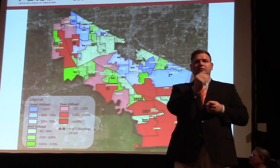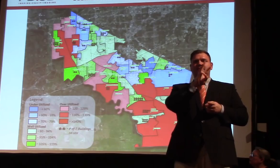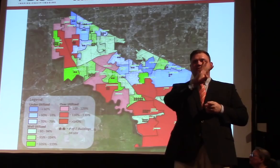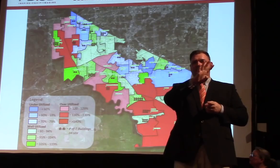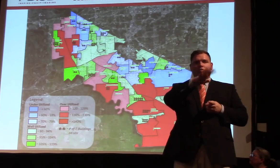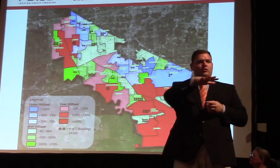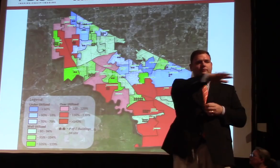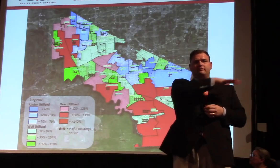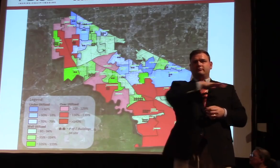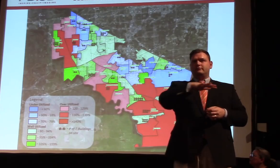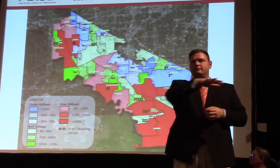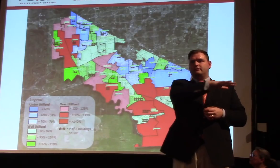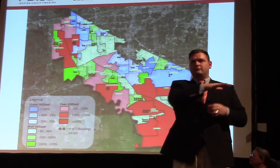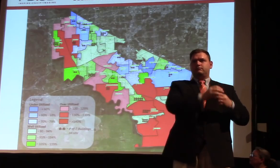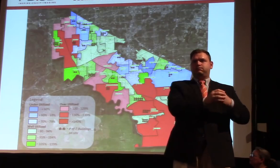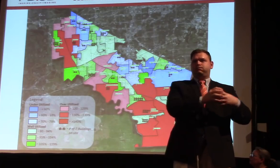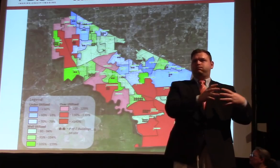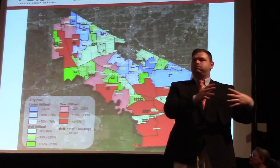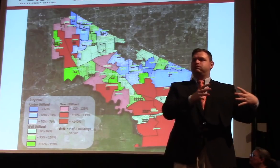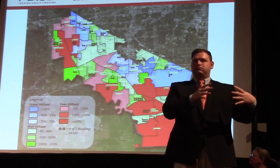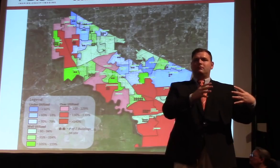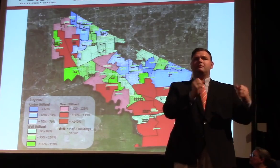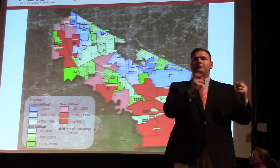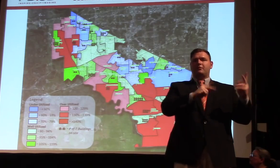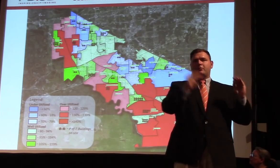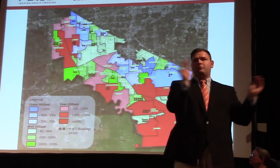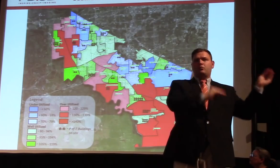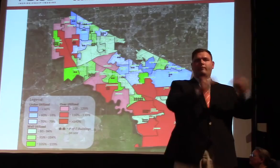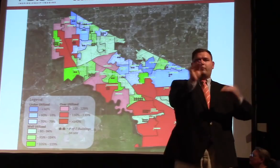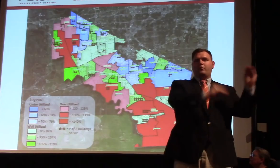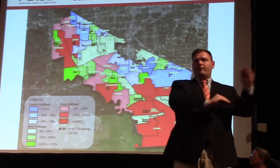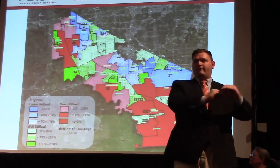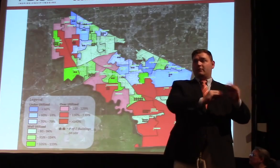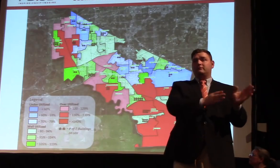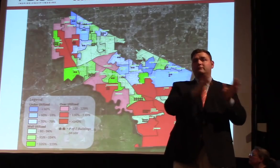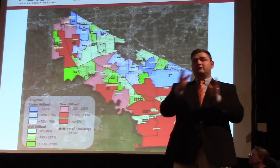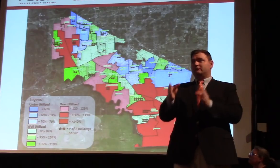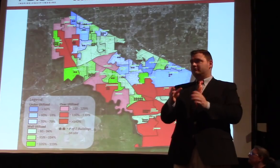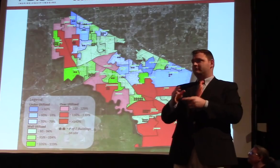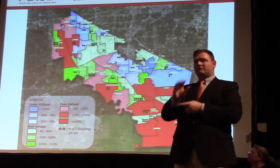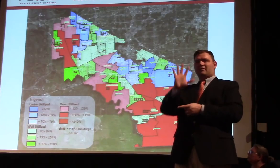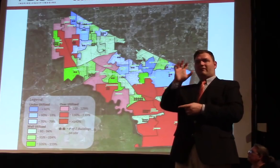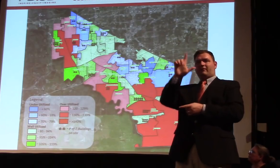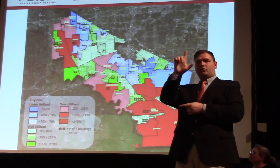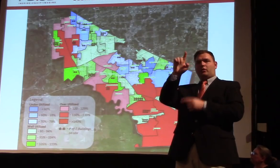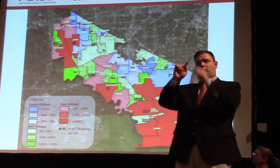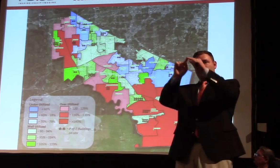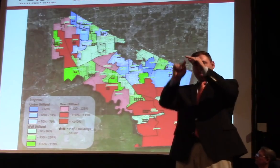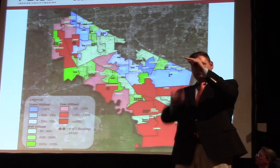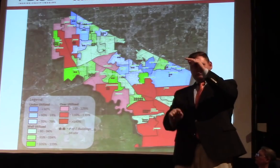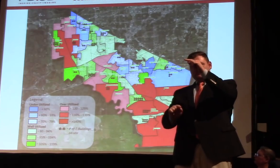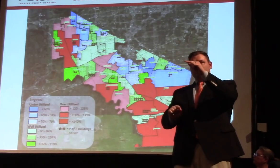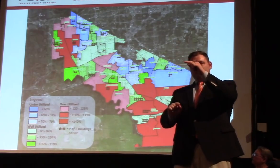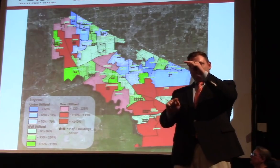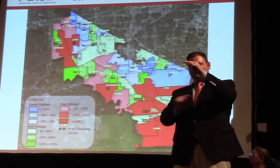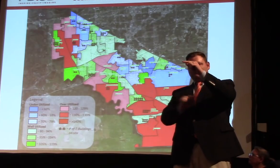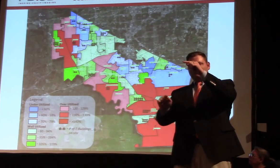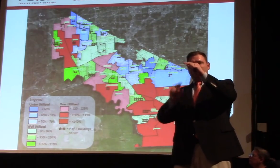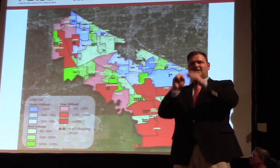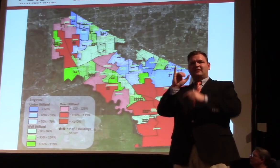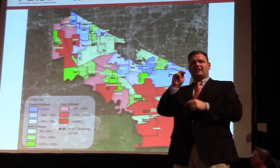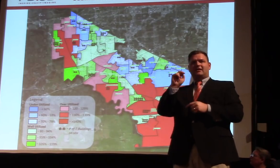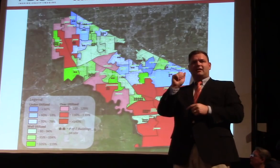over here. And then, of course, we have some growth that's coming in in years 5 to 10 in the 521 Siena Parkway corridor.